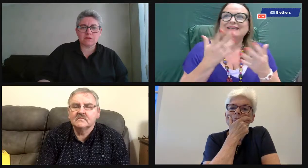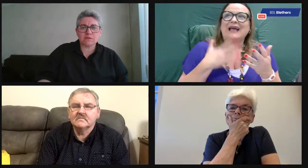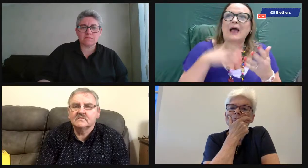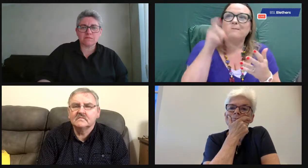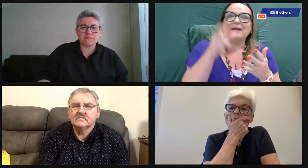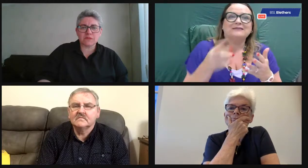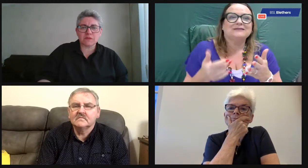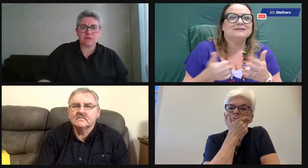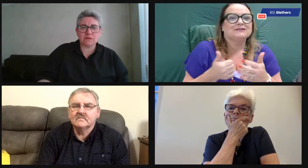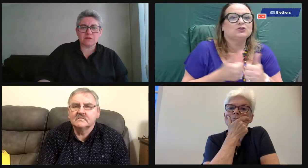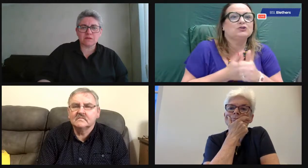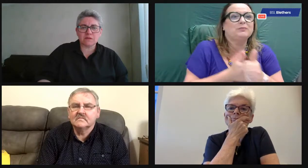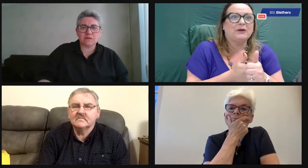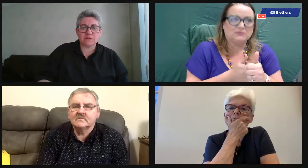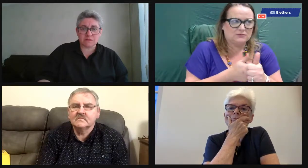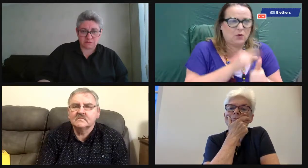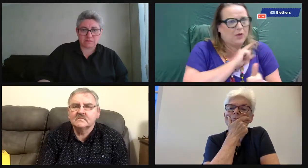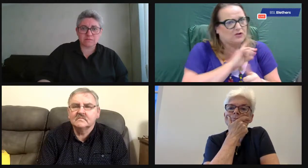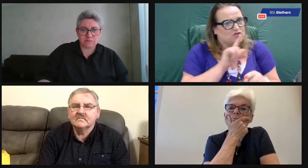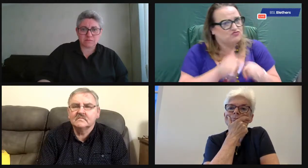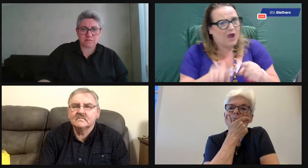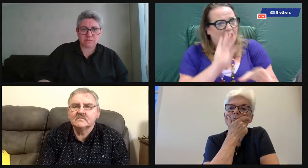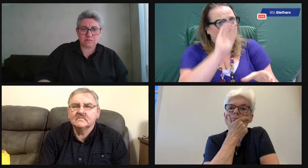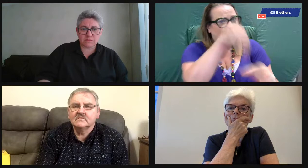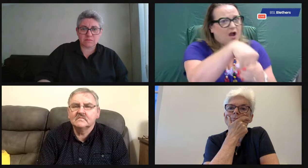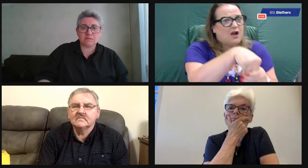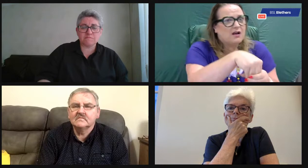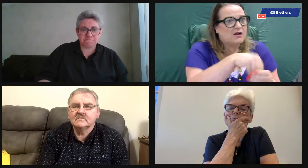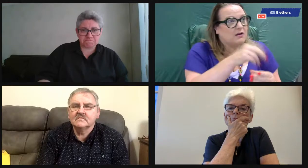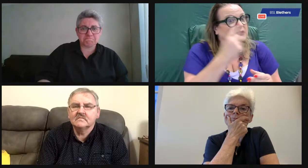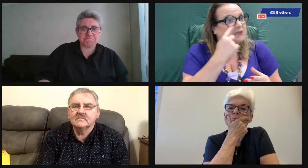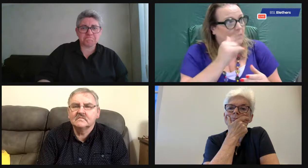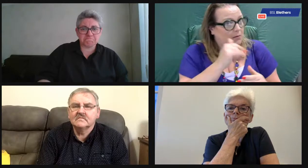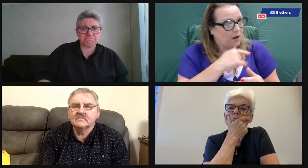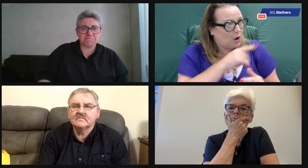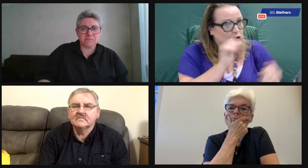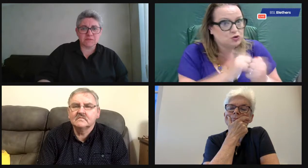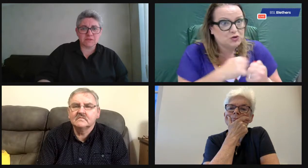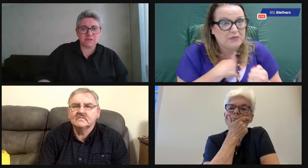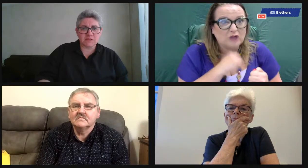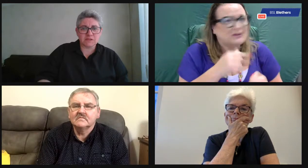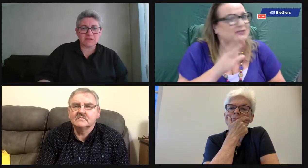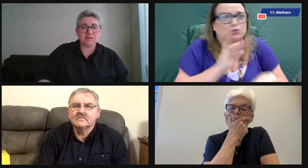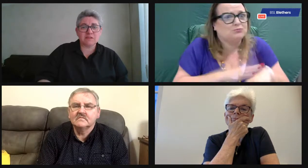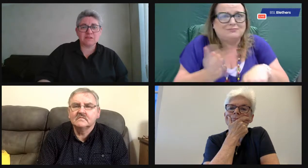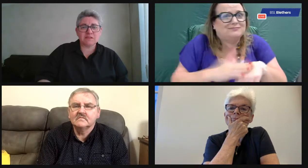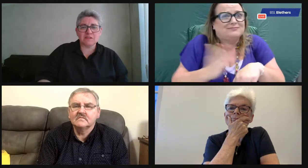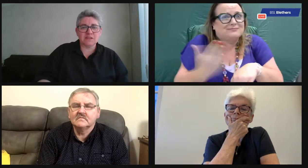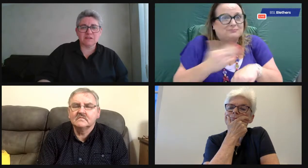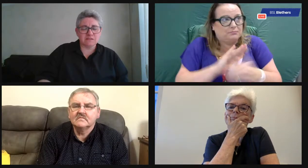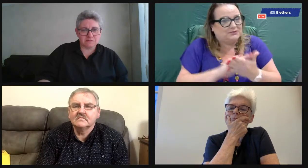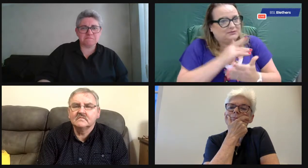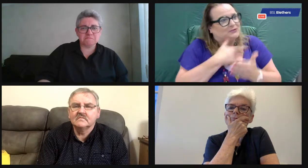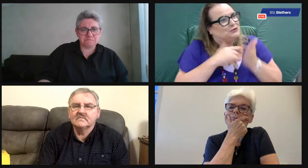example was was just the confidence to try things.